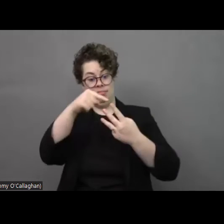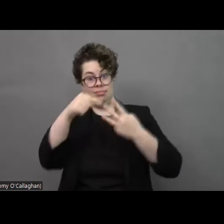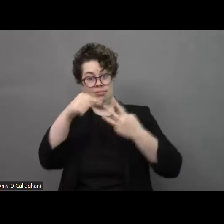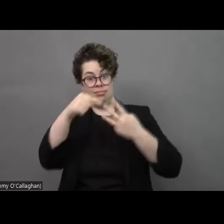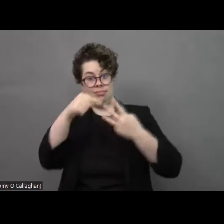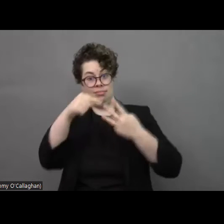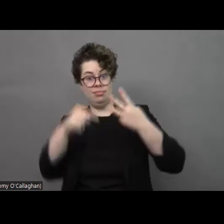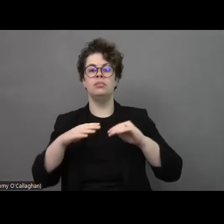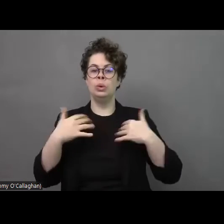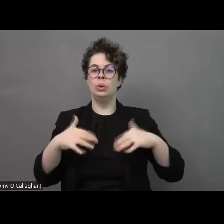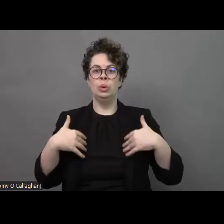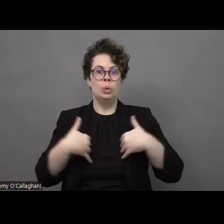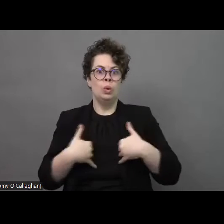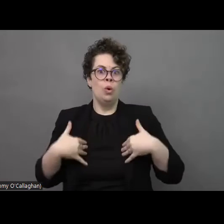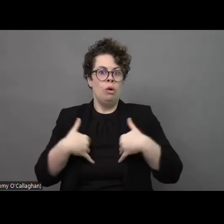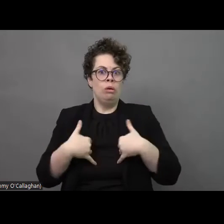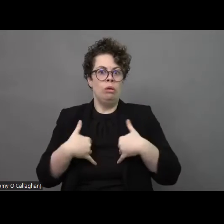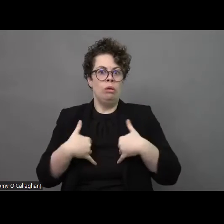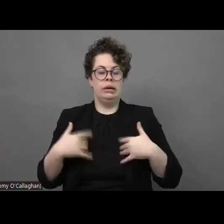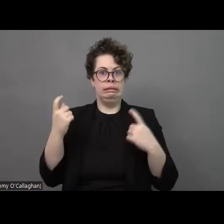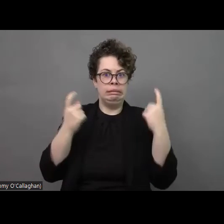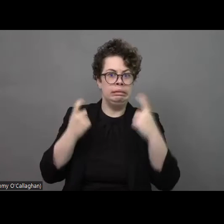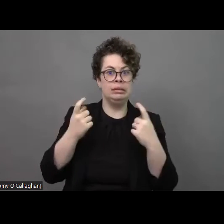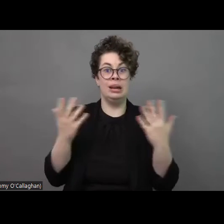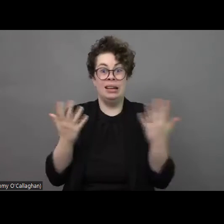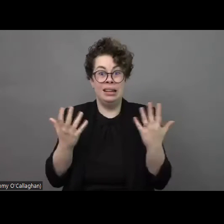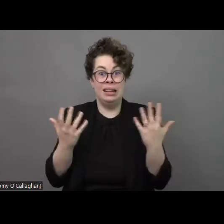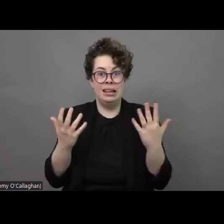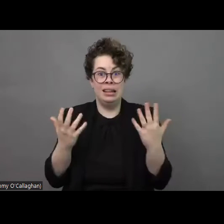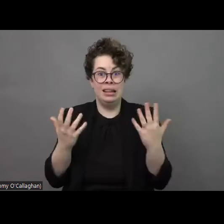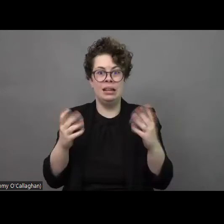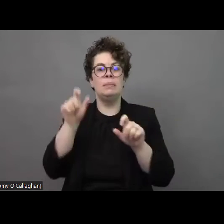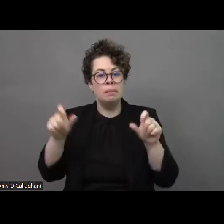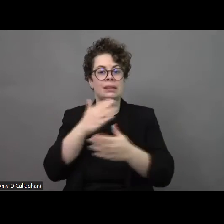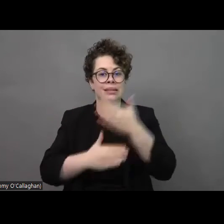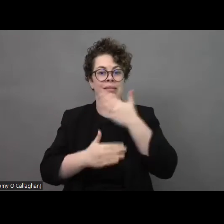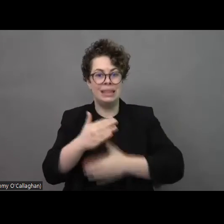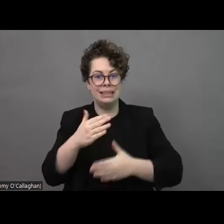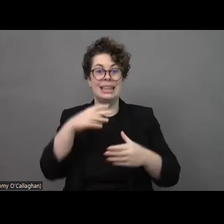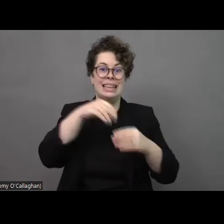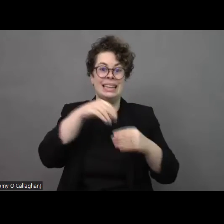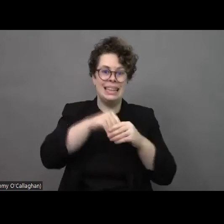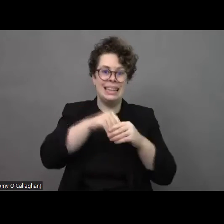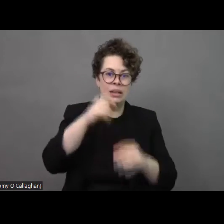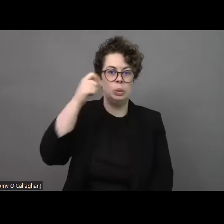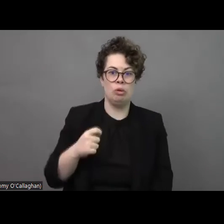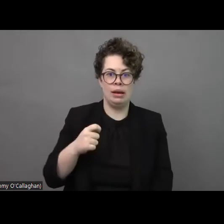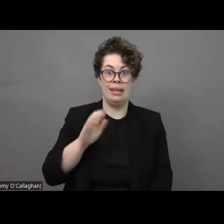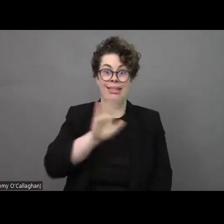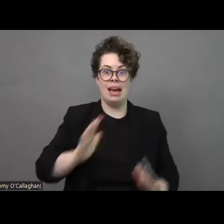concerned for the welfare and safety of hundreds of thousands of persons with disabilities who are living in Ukraine.